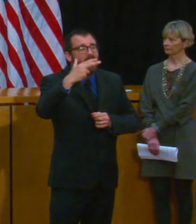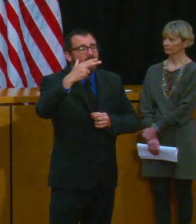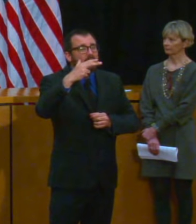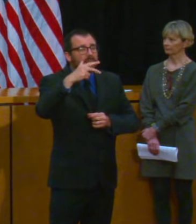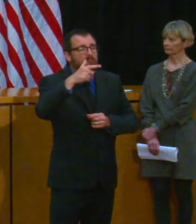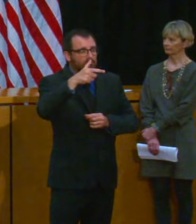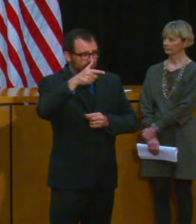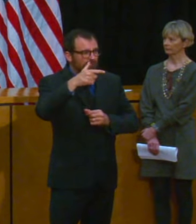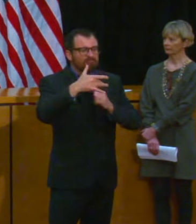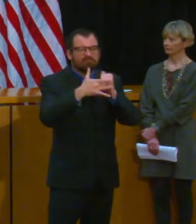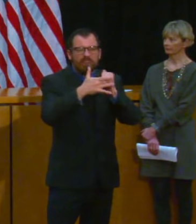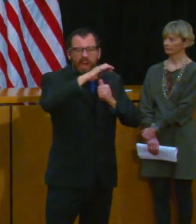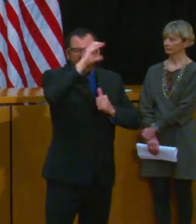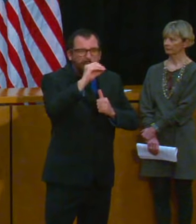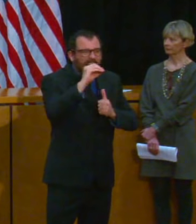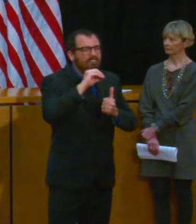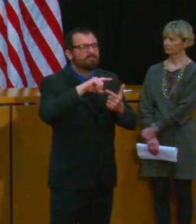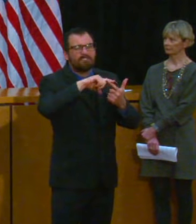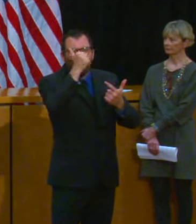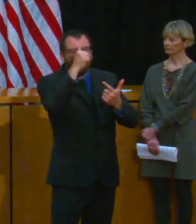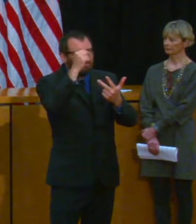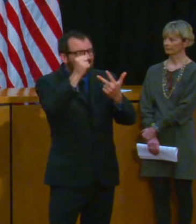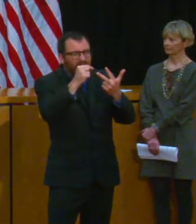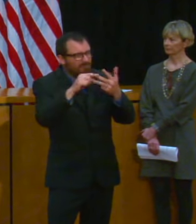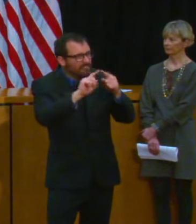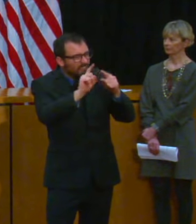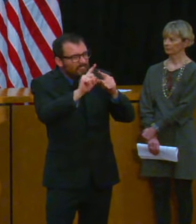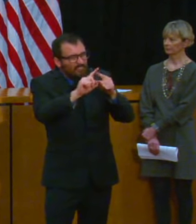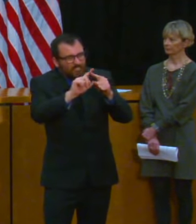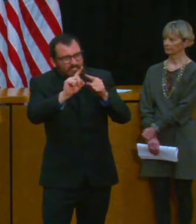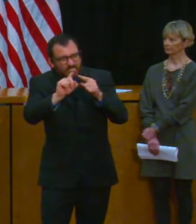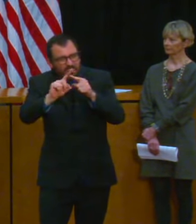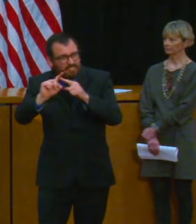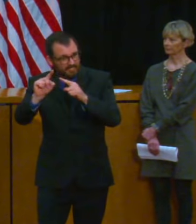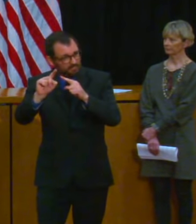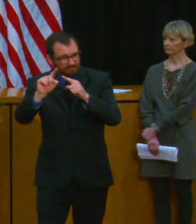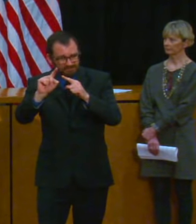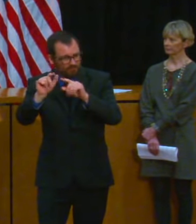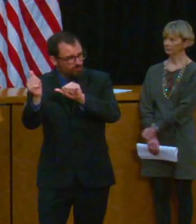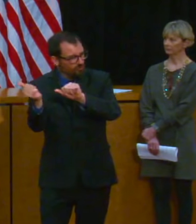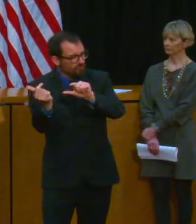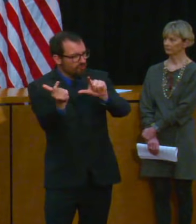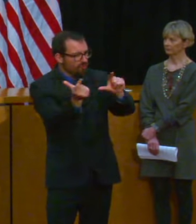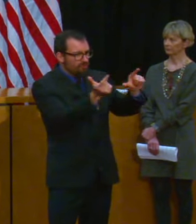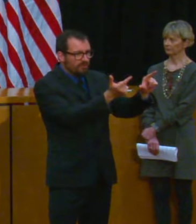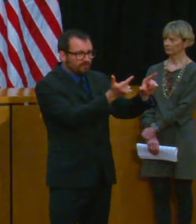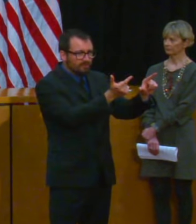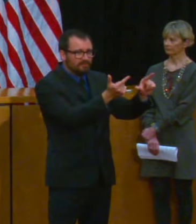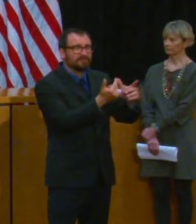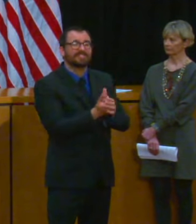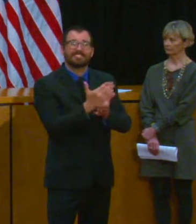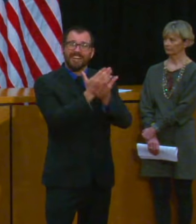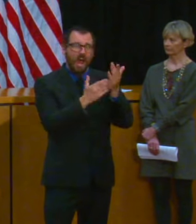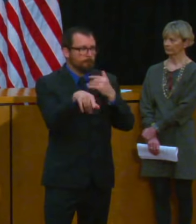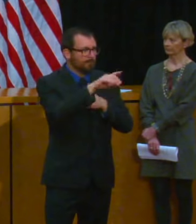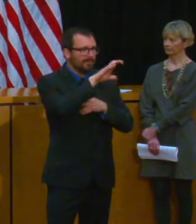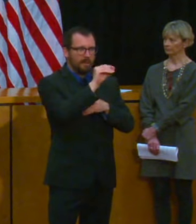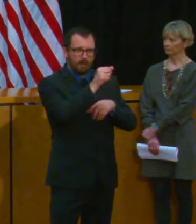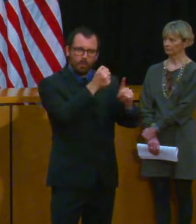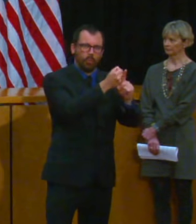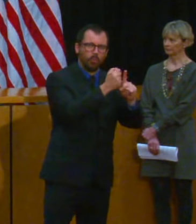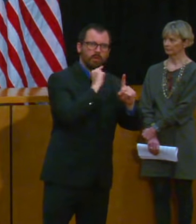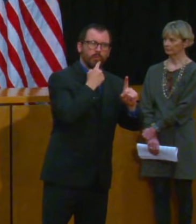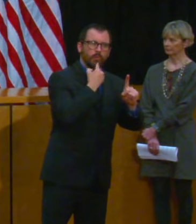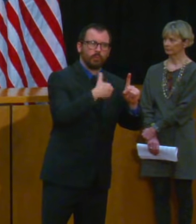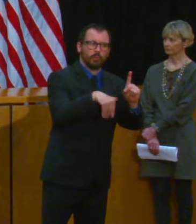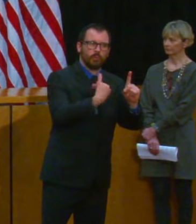those brick-and-mortar retailers in particular have been very hard-hit and they are of particular interest not surprisingly to a lot of